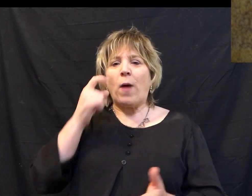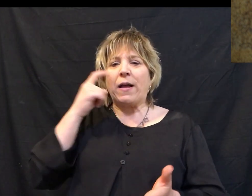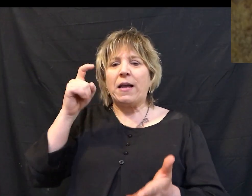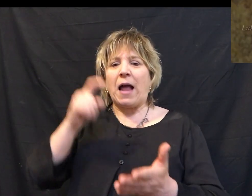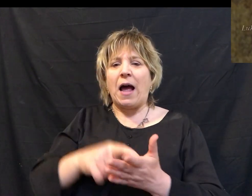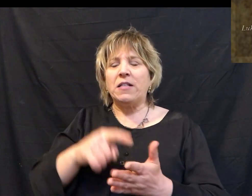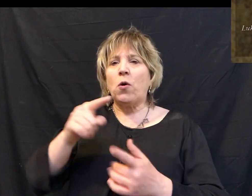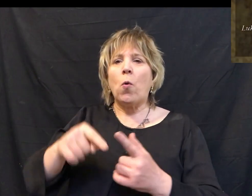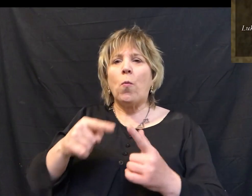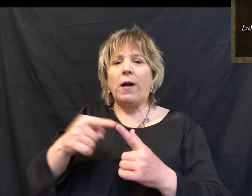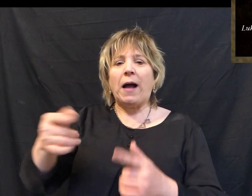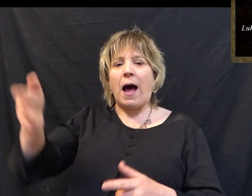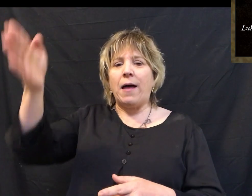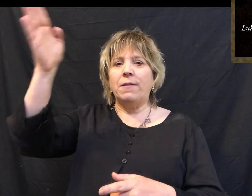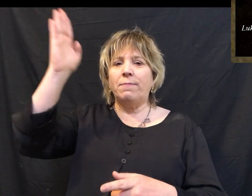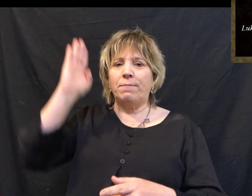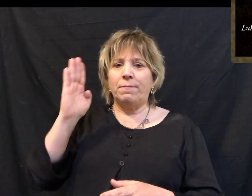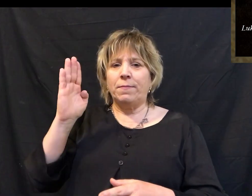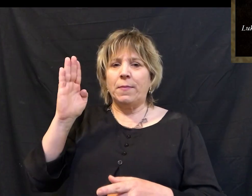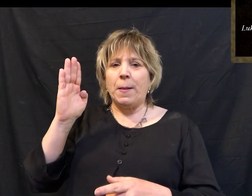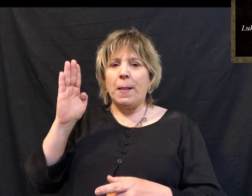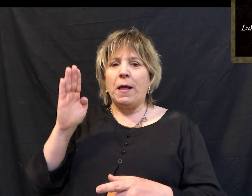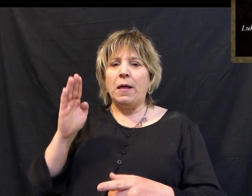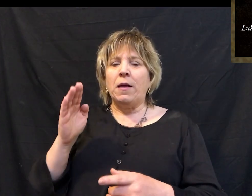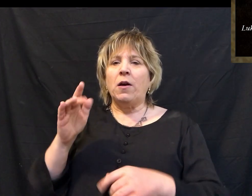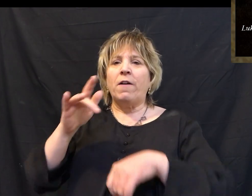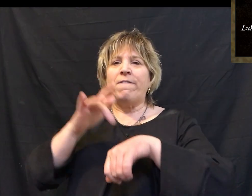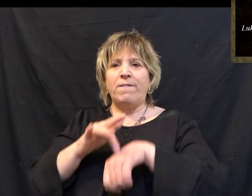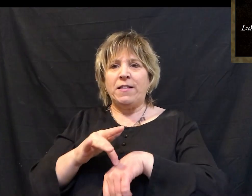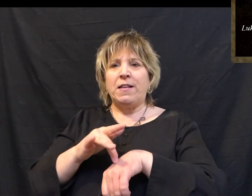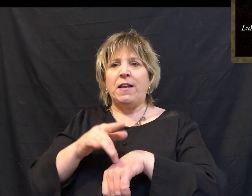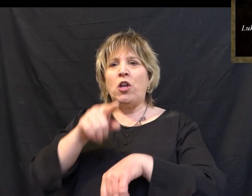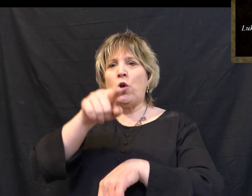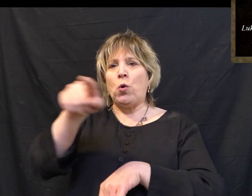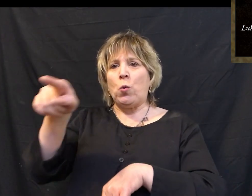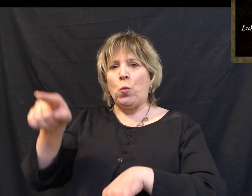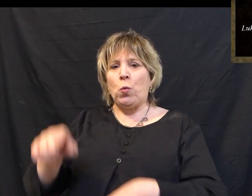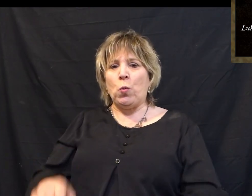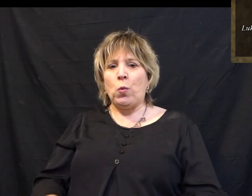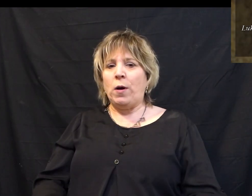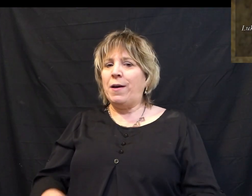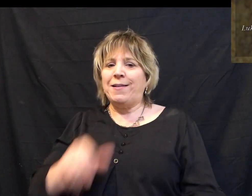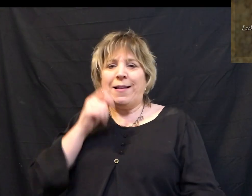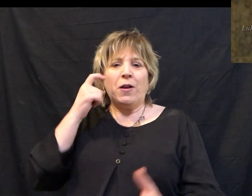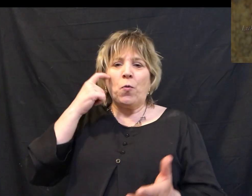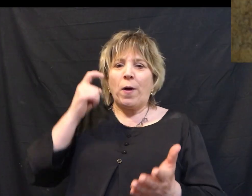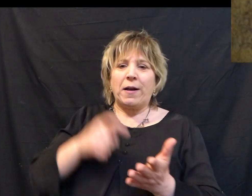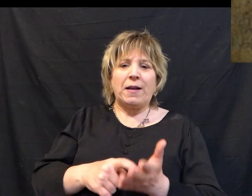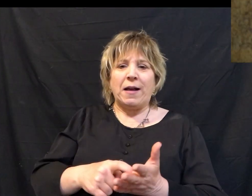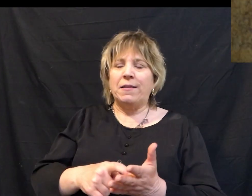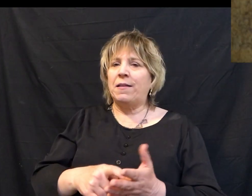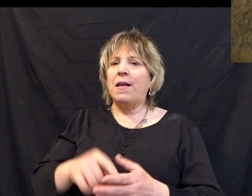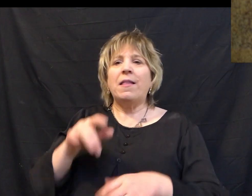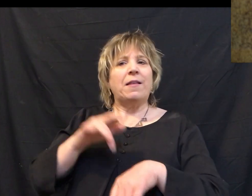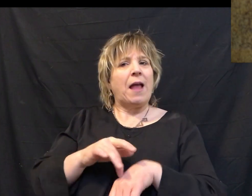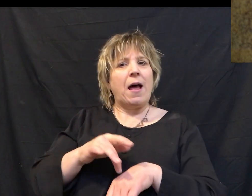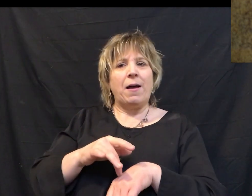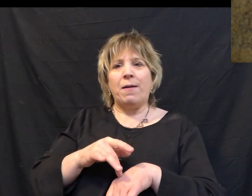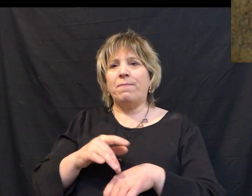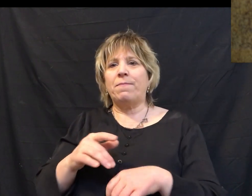it was because they did not recognize when God visited you. They didn't recognize the time of their